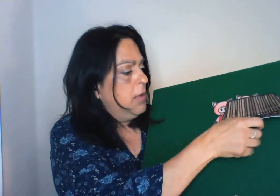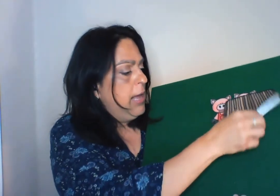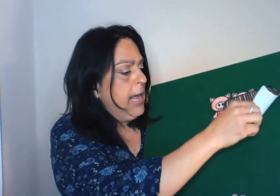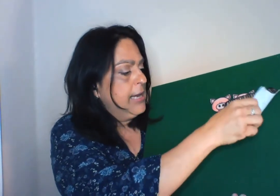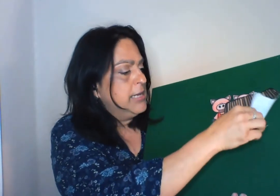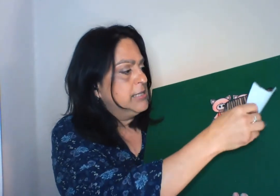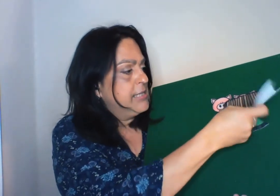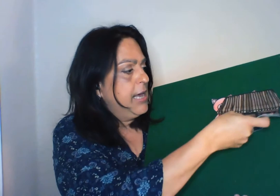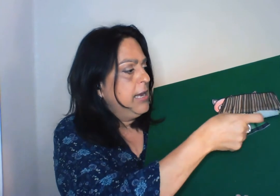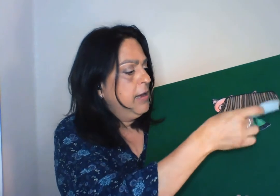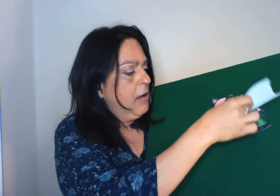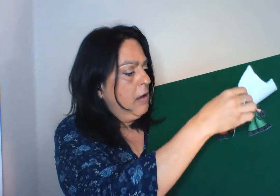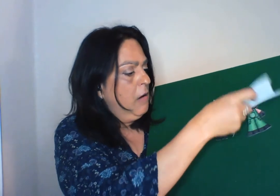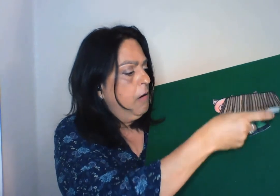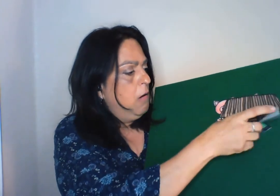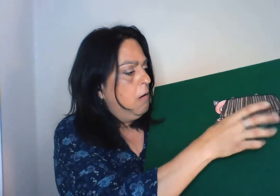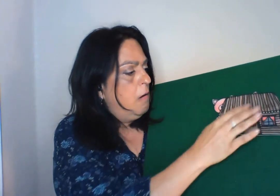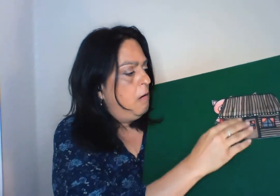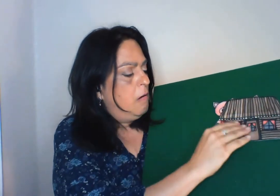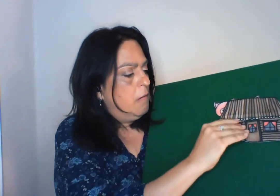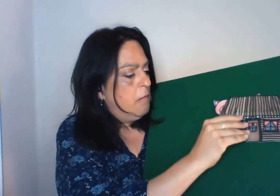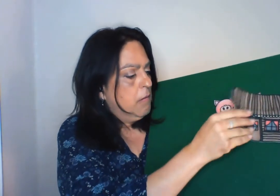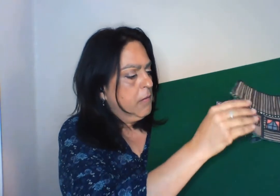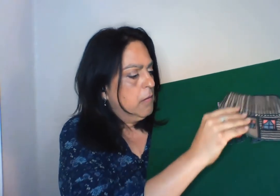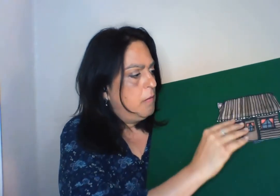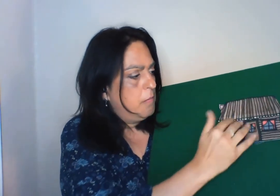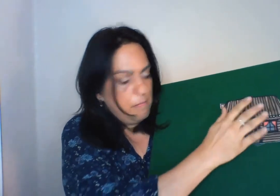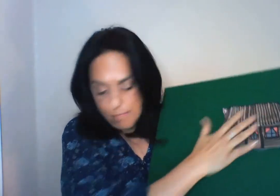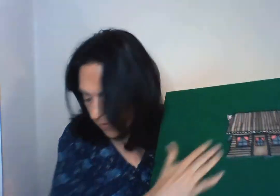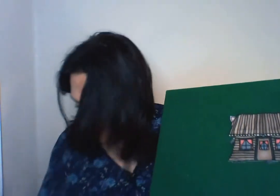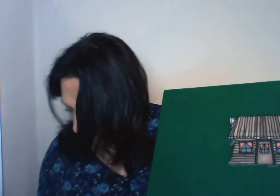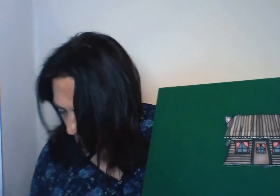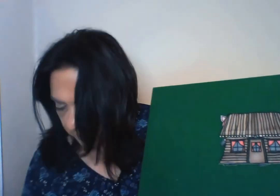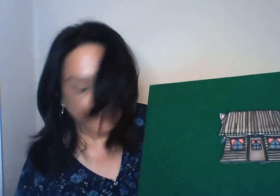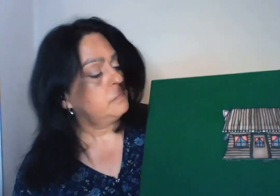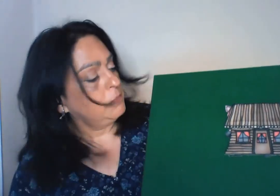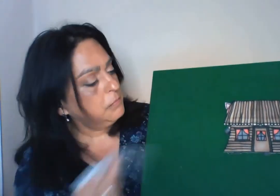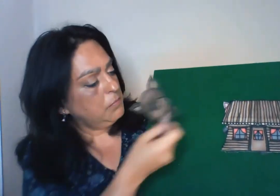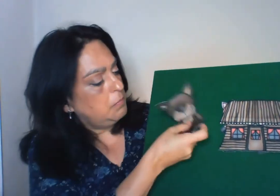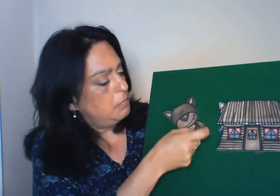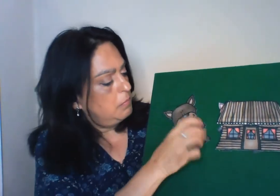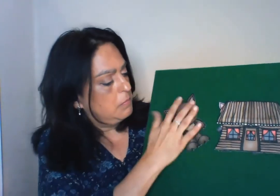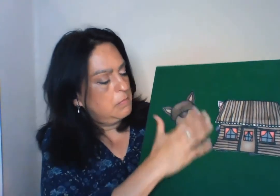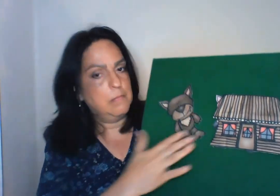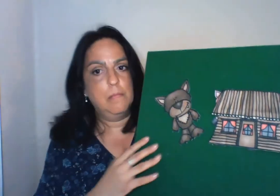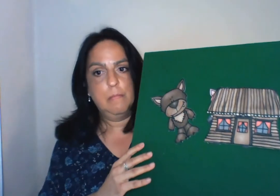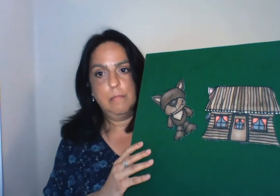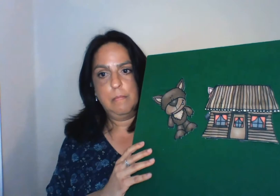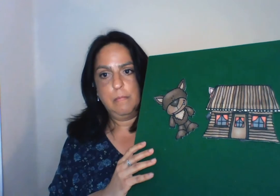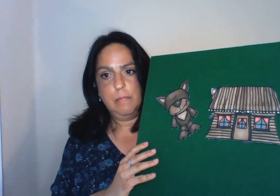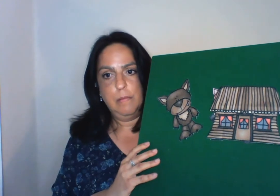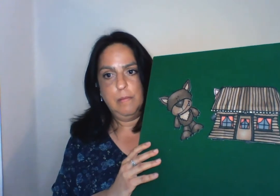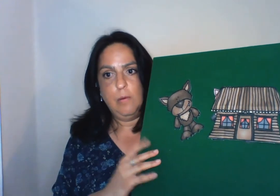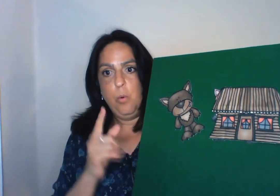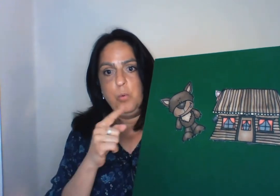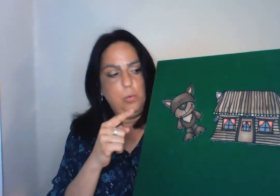And he said, I